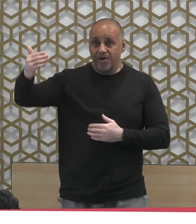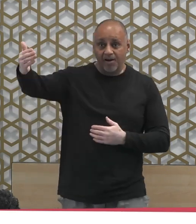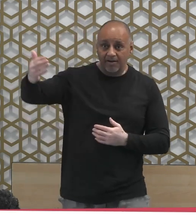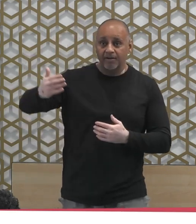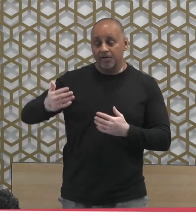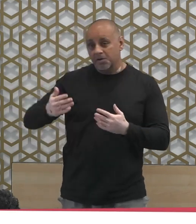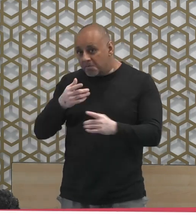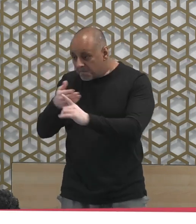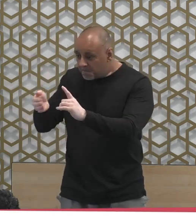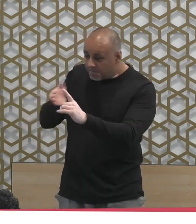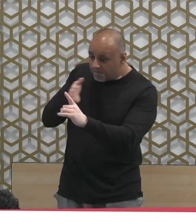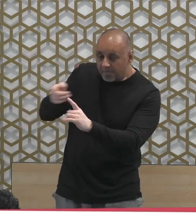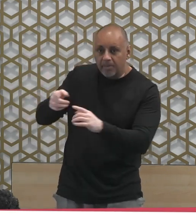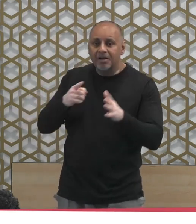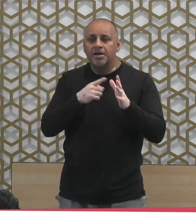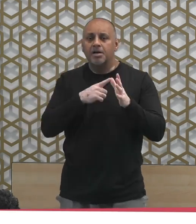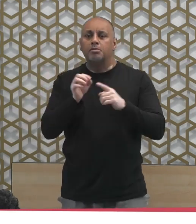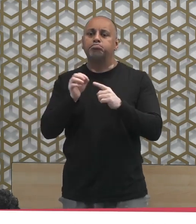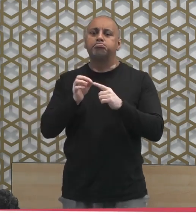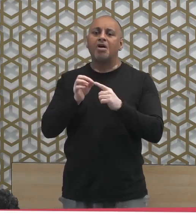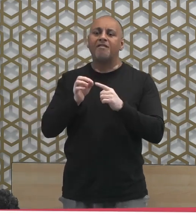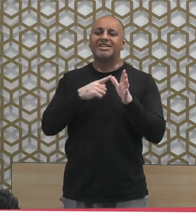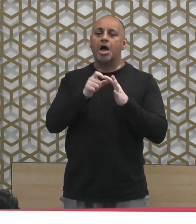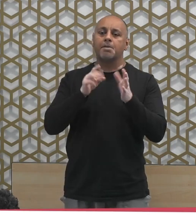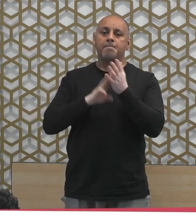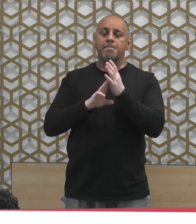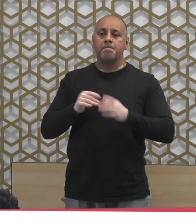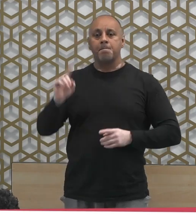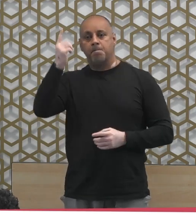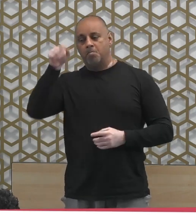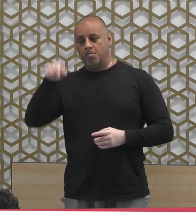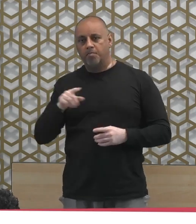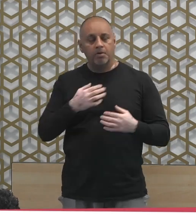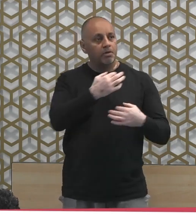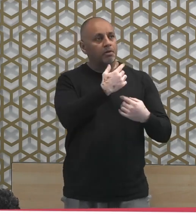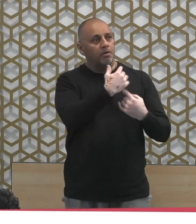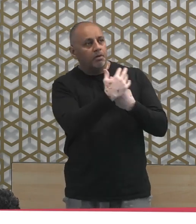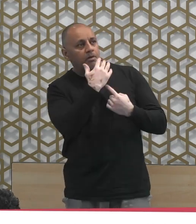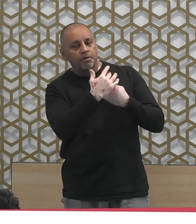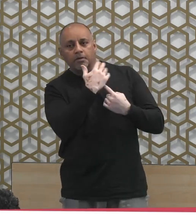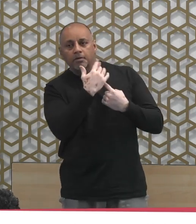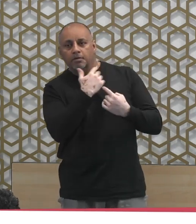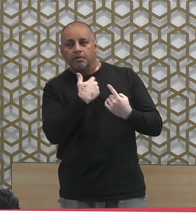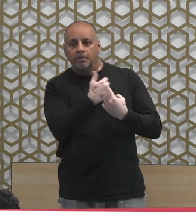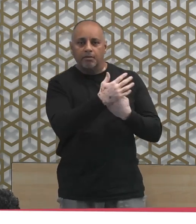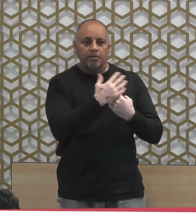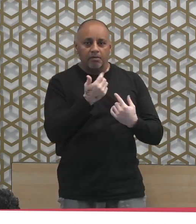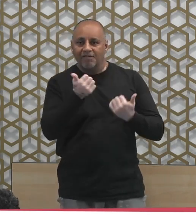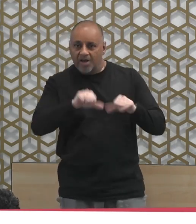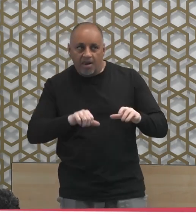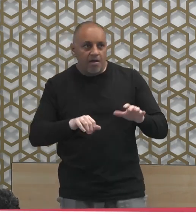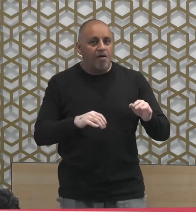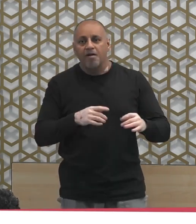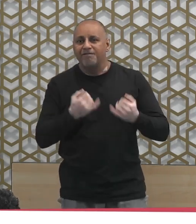And Adam alayhi wa sallam was deceived by such an approach. And we know that Allah tabarak wa ta'ala sent Adam alayhi wa sallam